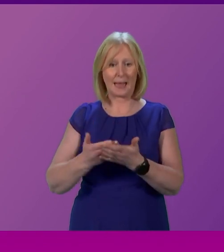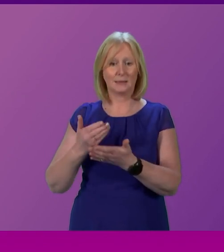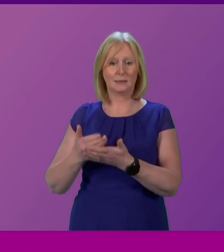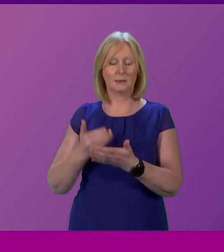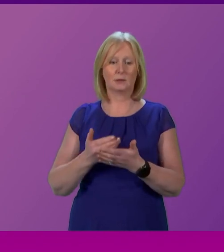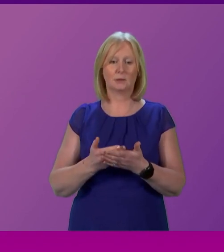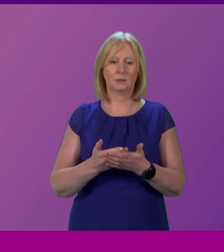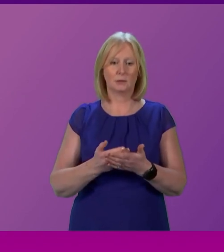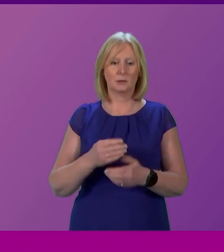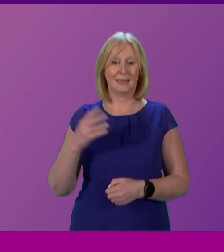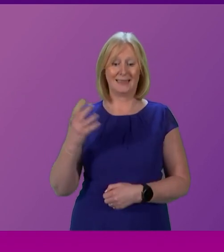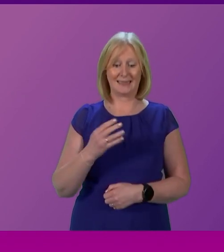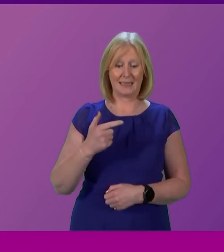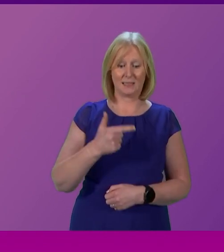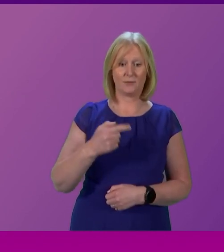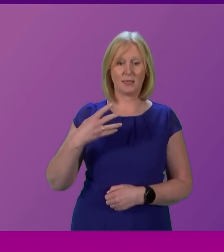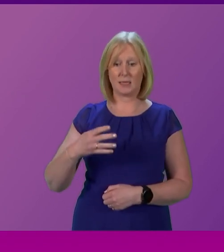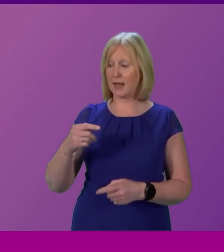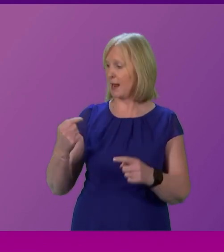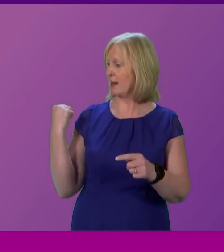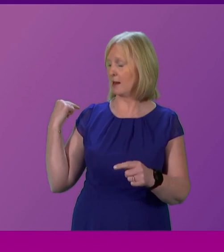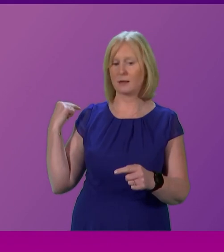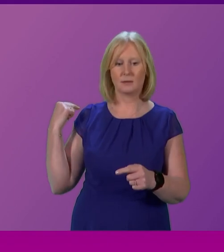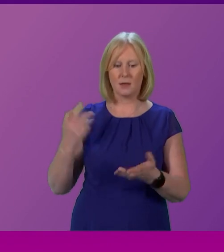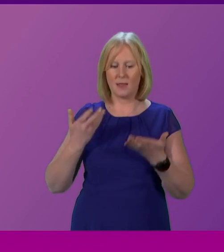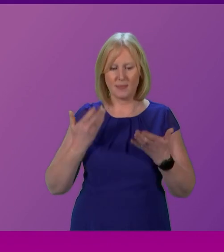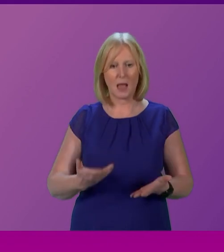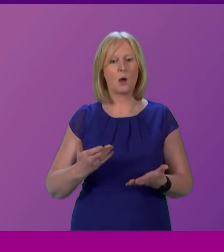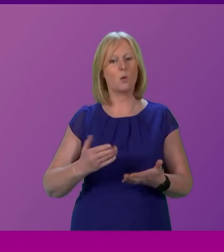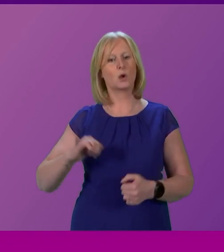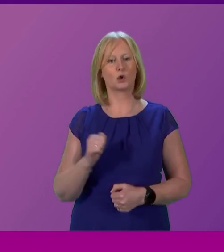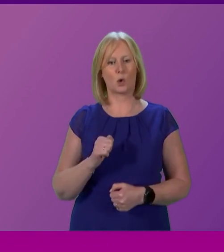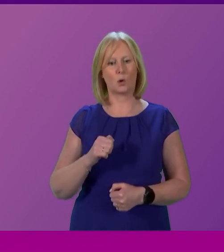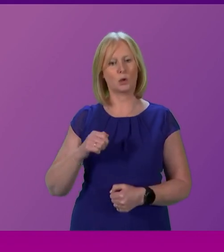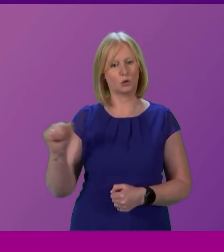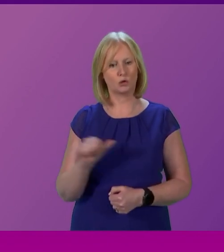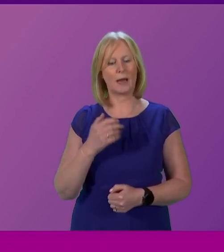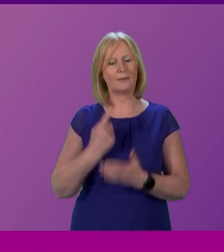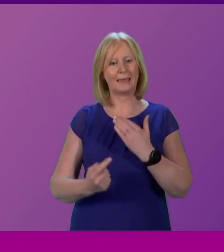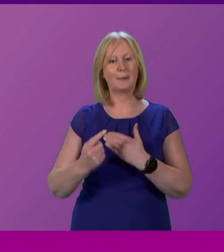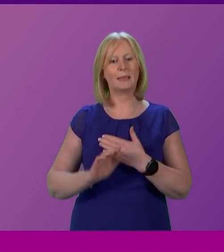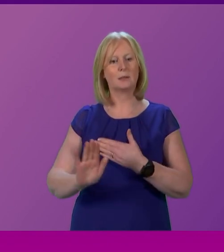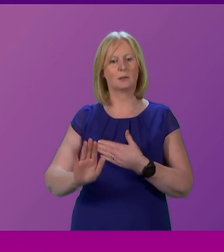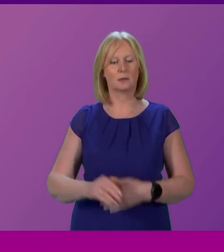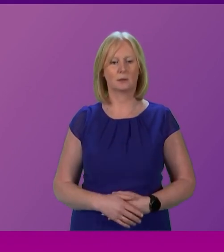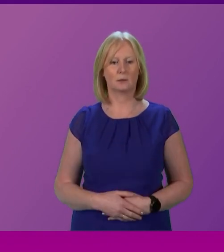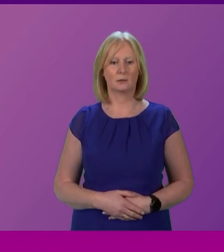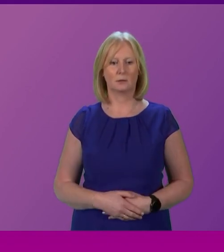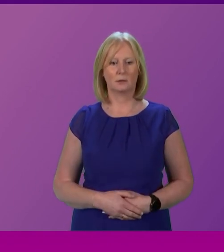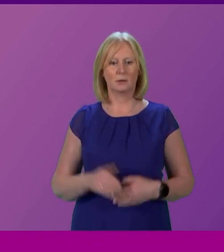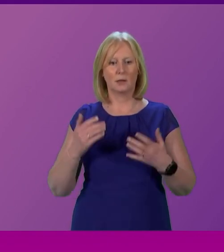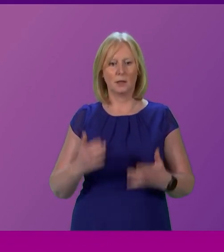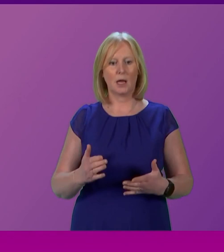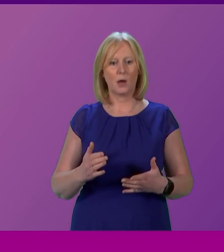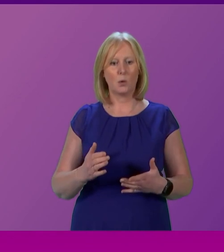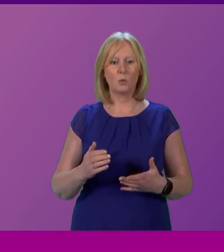dark days of 1979, now is the very time when Scotland needs independence. And now I turn to the Supreme